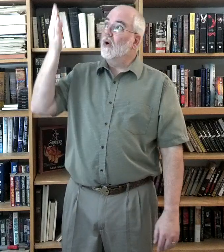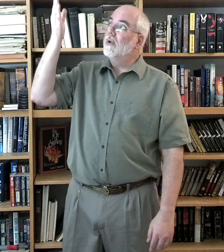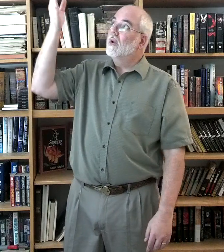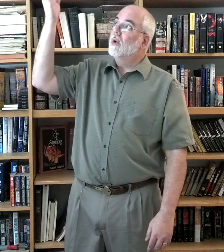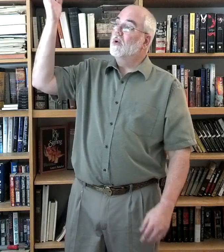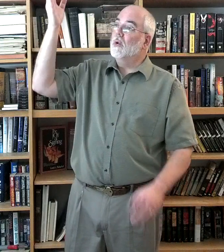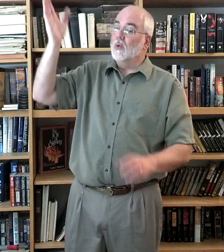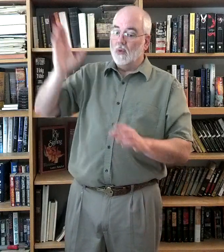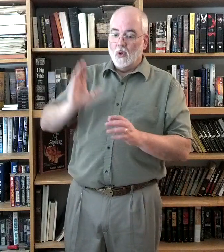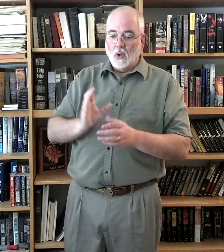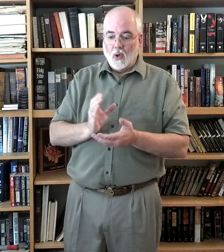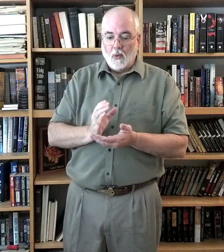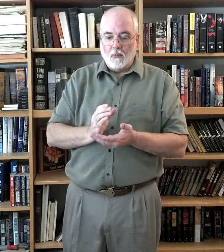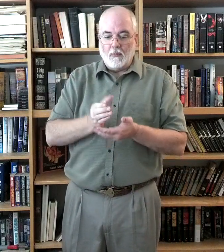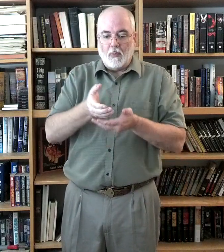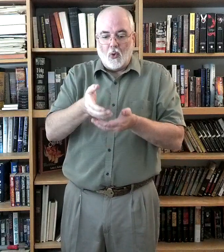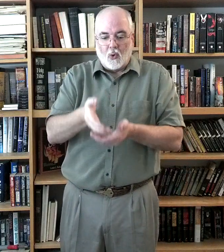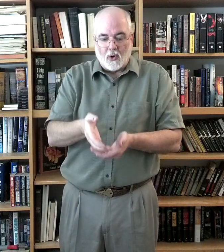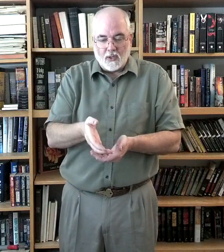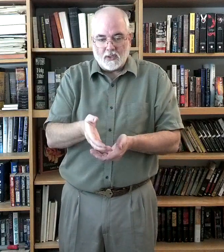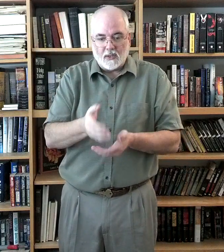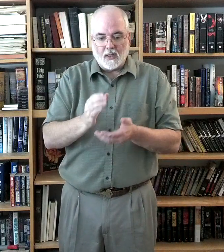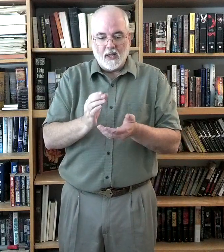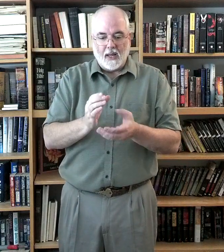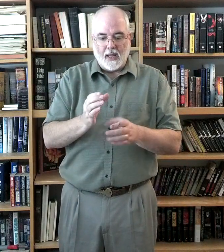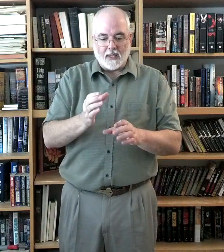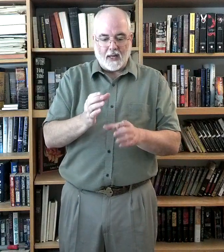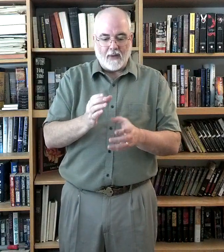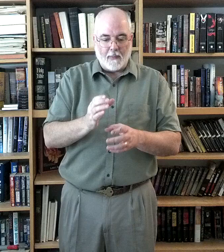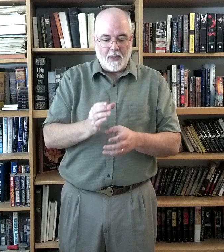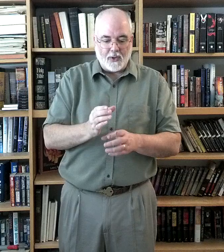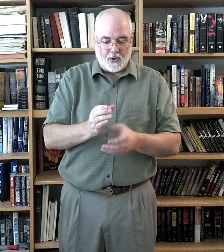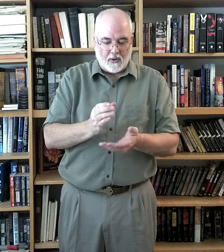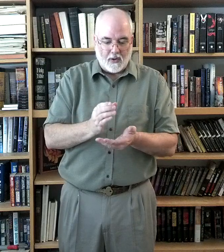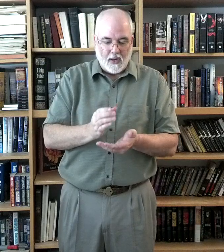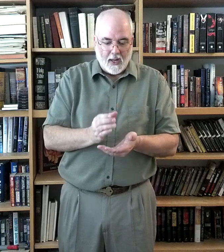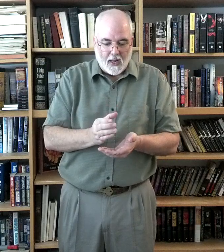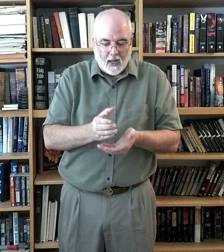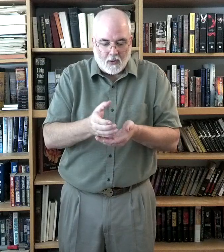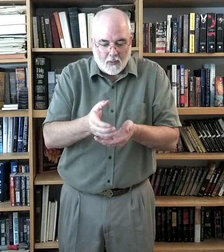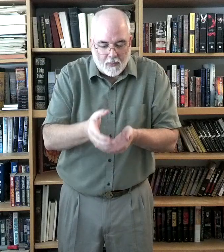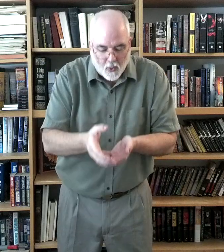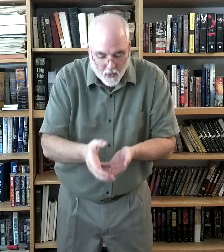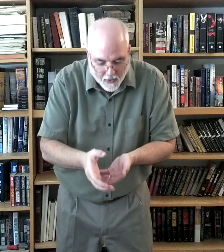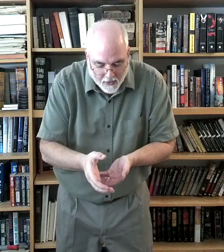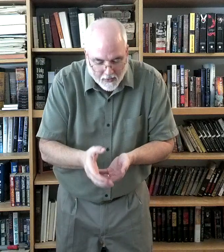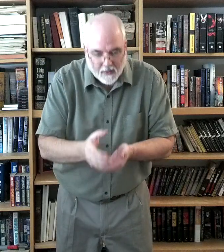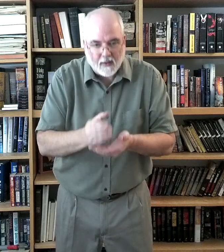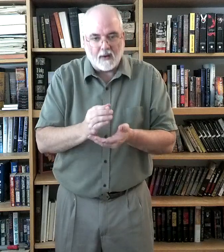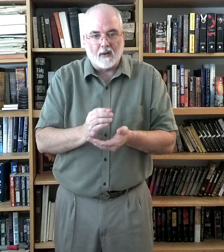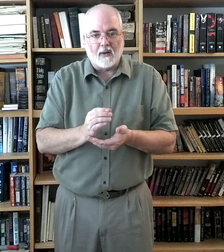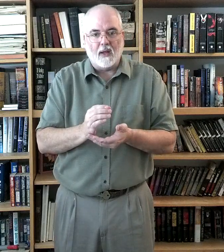who pours. It's like I've got a pitcher and I'm going to pour it. Okay?